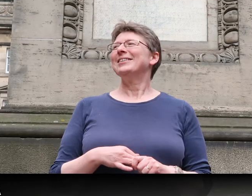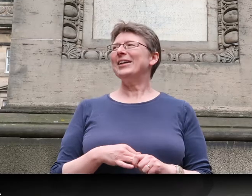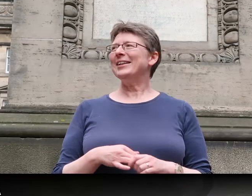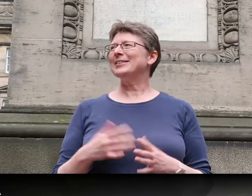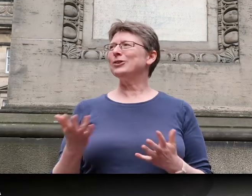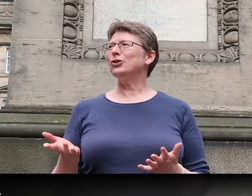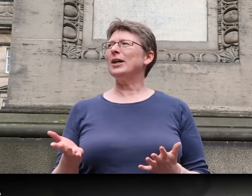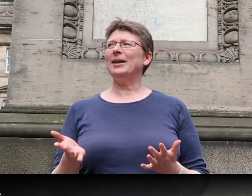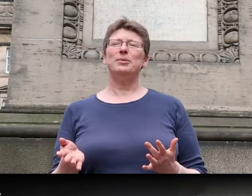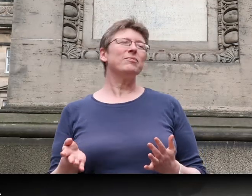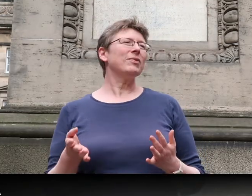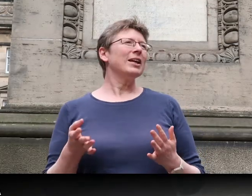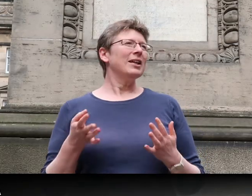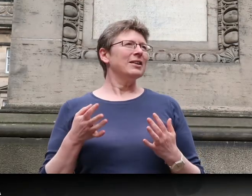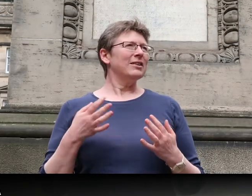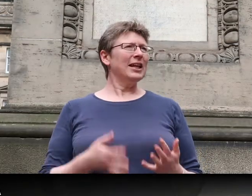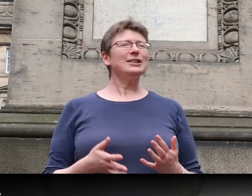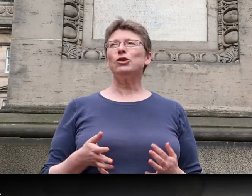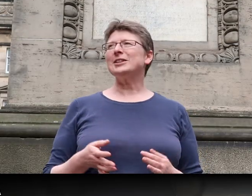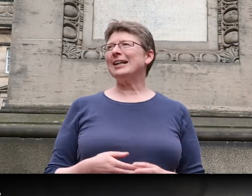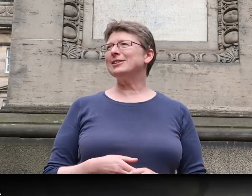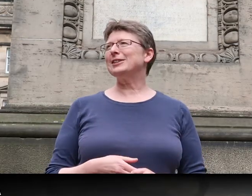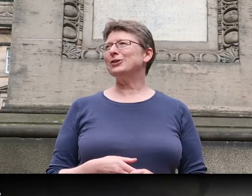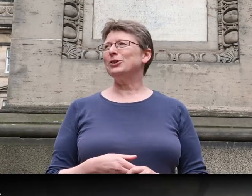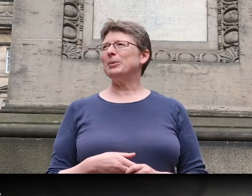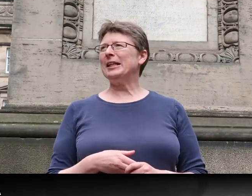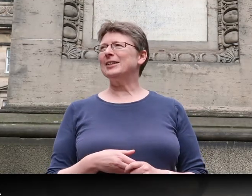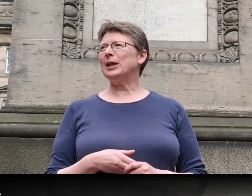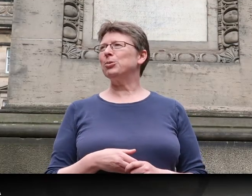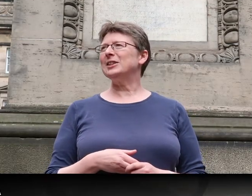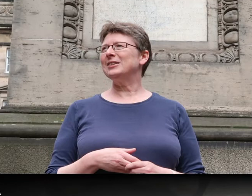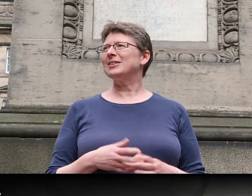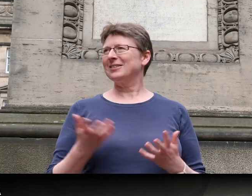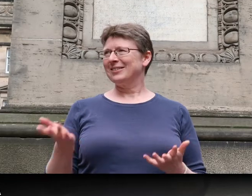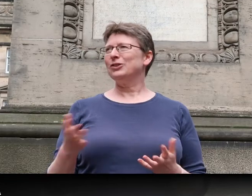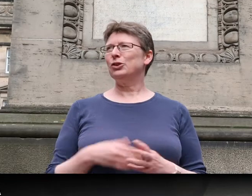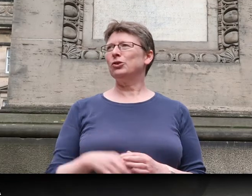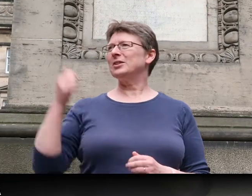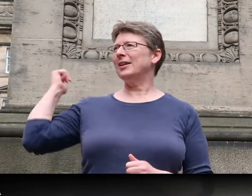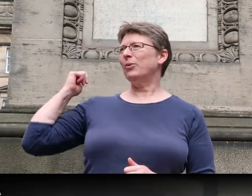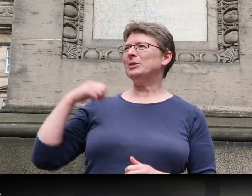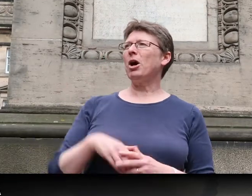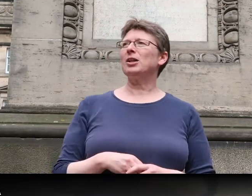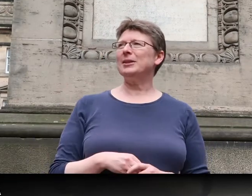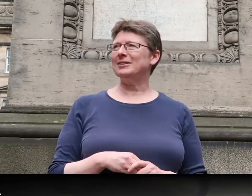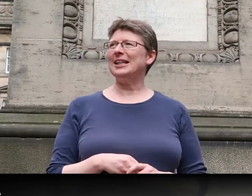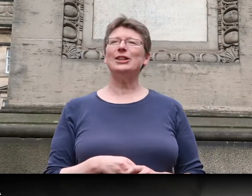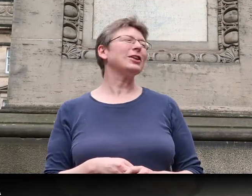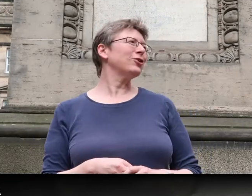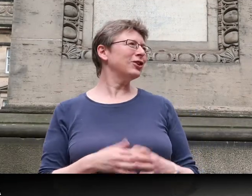Right then, so the next four Saturdays there's going to be interpreted shows in the West Parliament stage and I know you